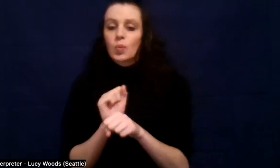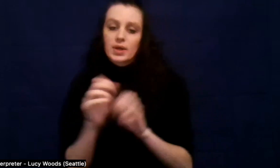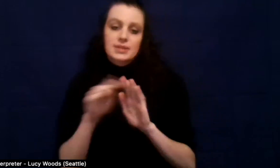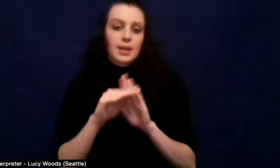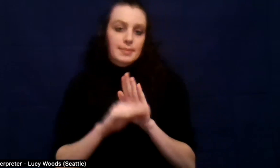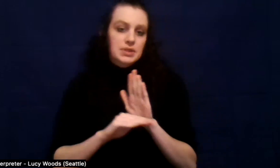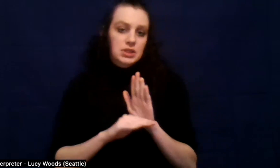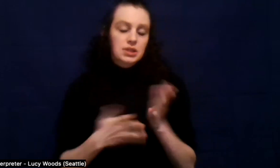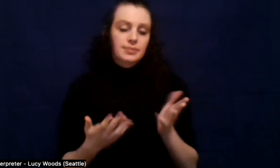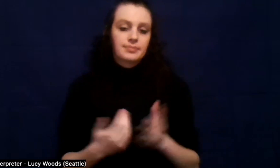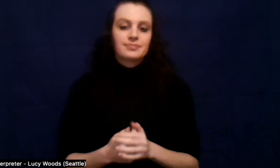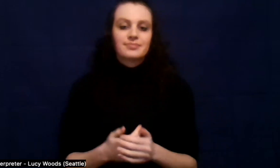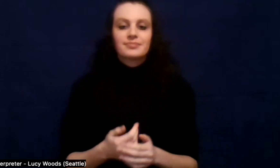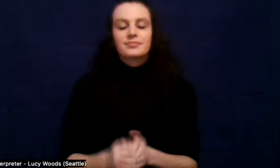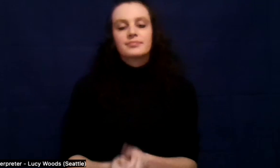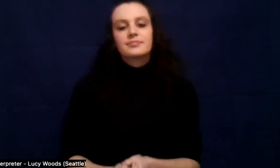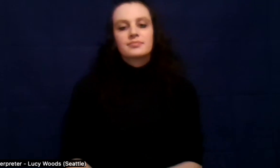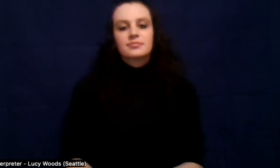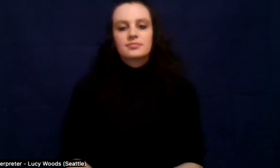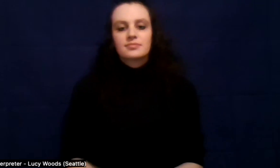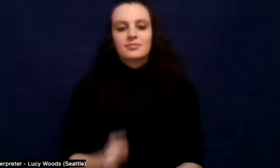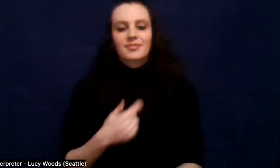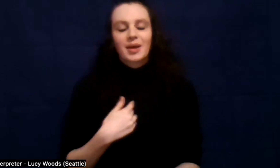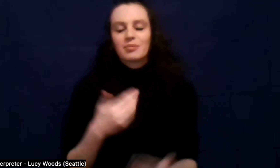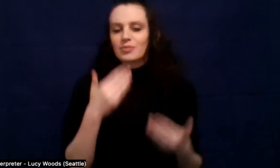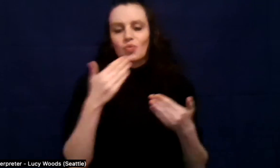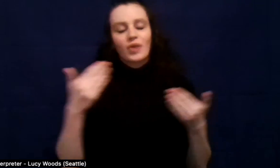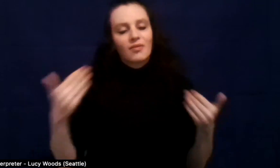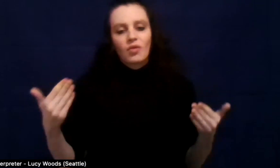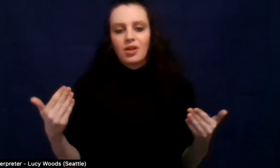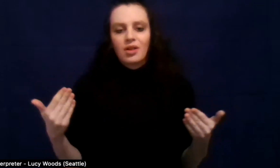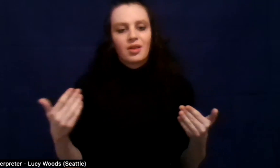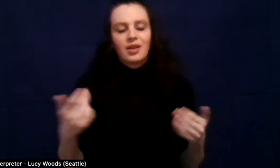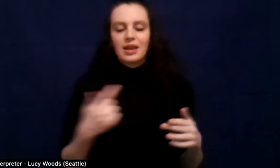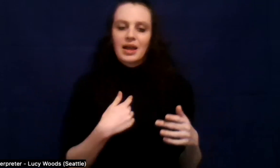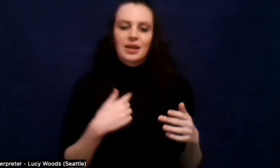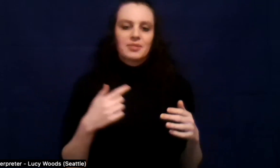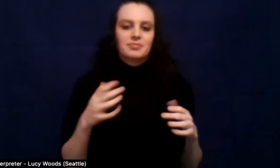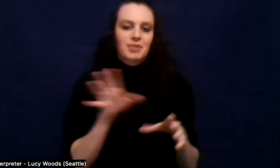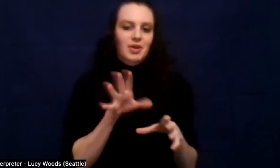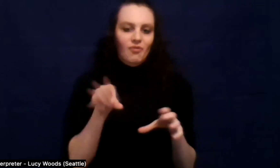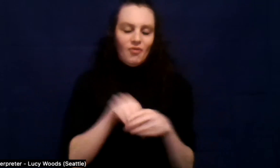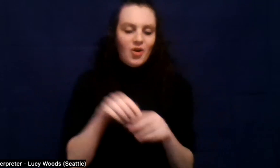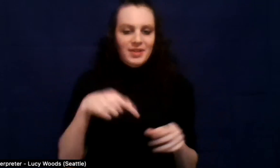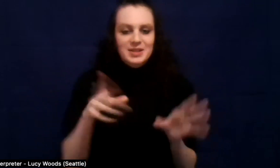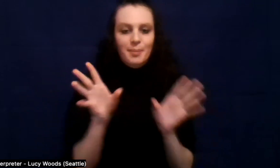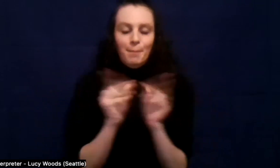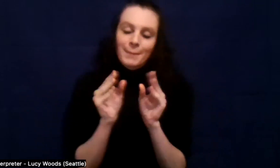I'm so grateful that I get to be a part of this and speak tonight.